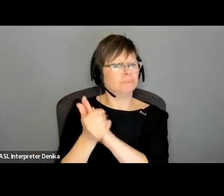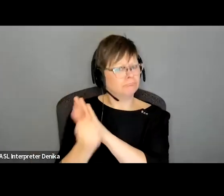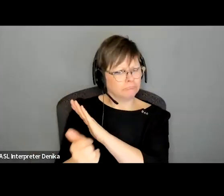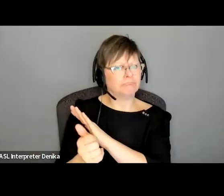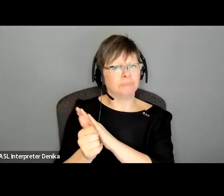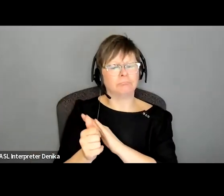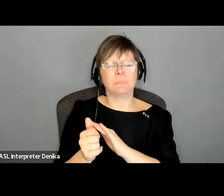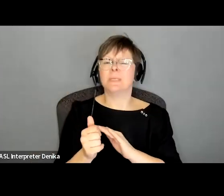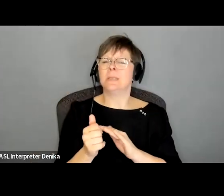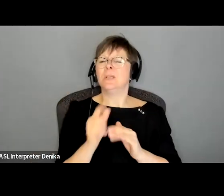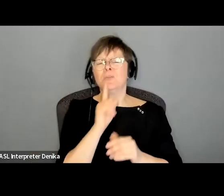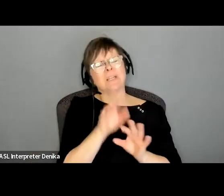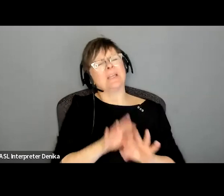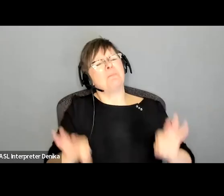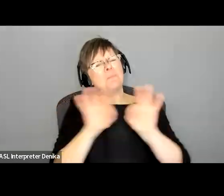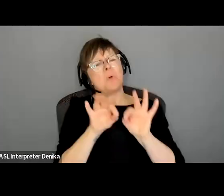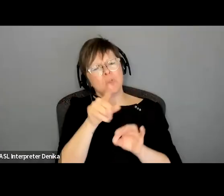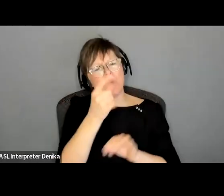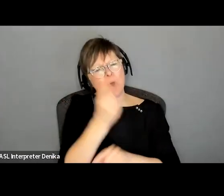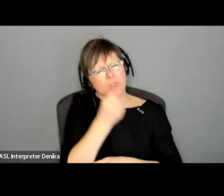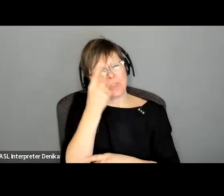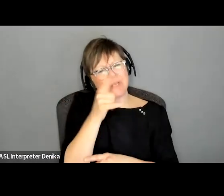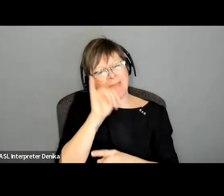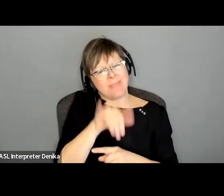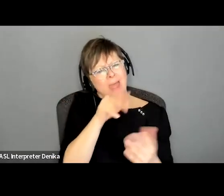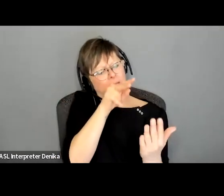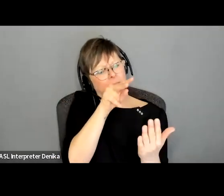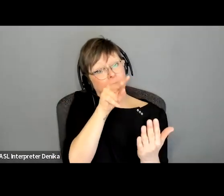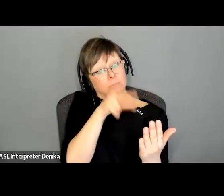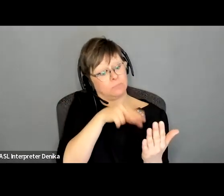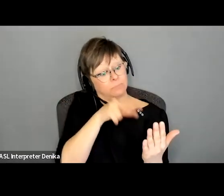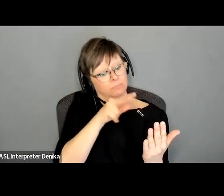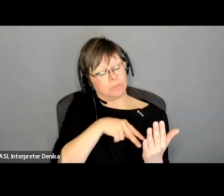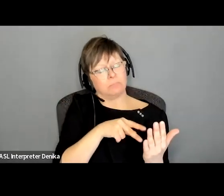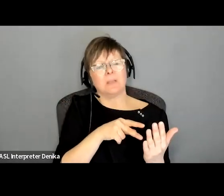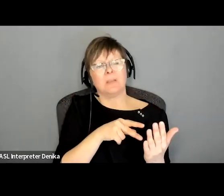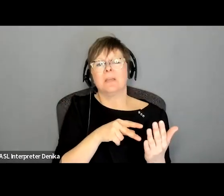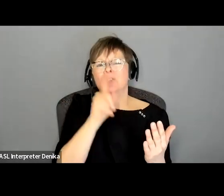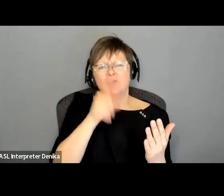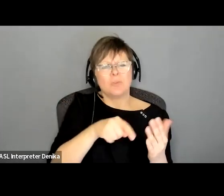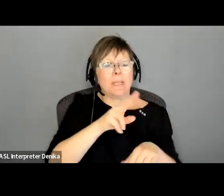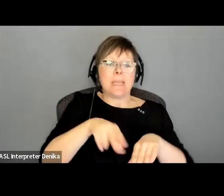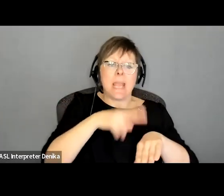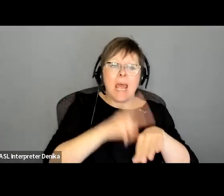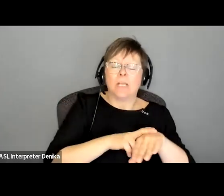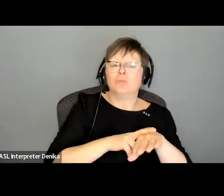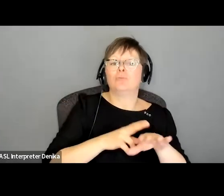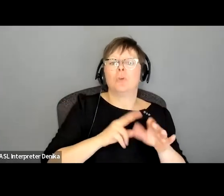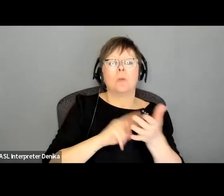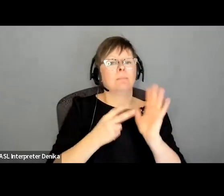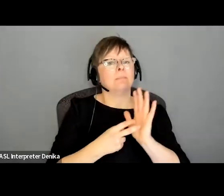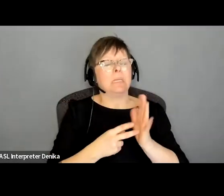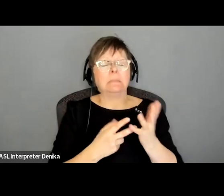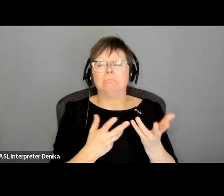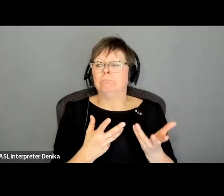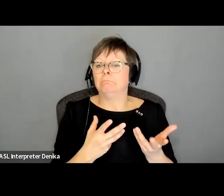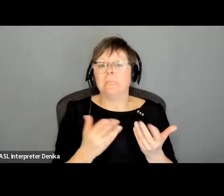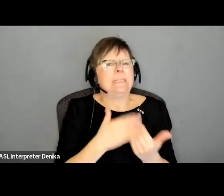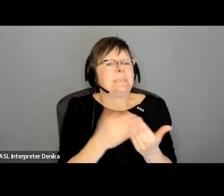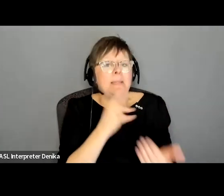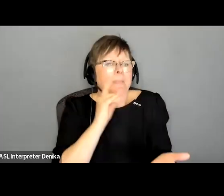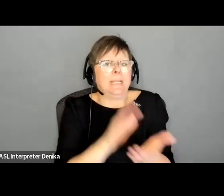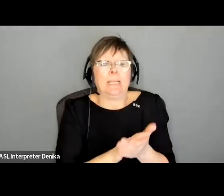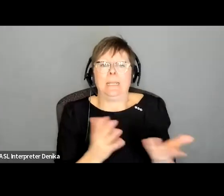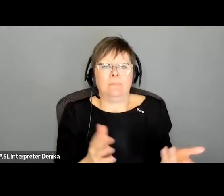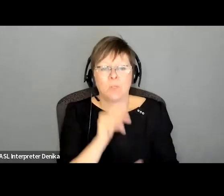connected to the material and making your read very natural and very believable i don't think it needs to be bigger